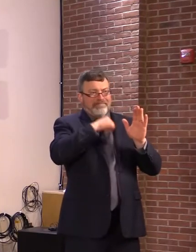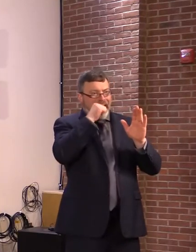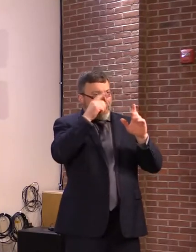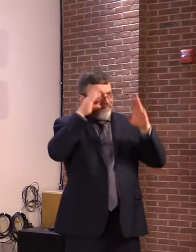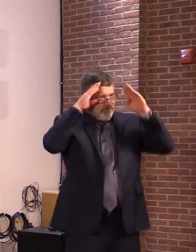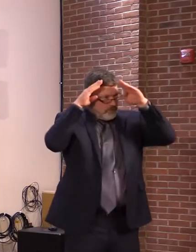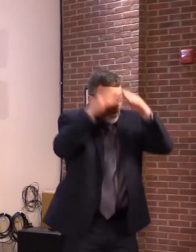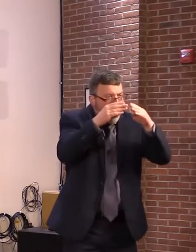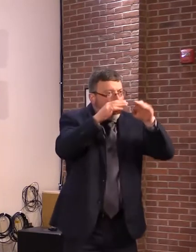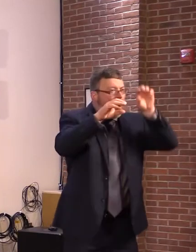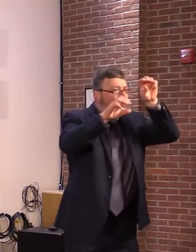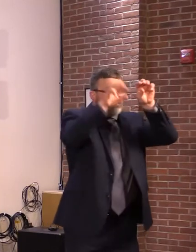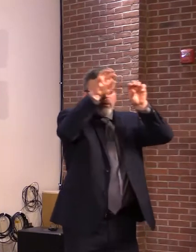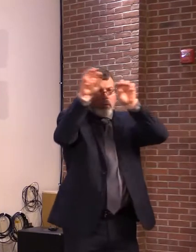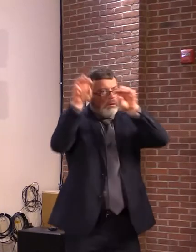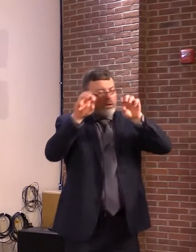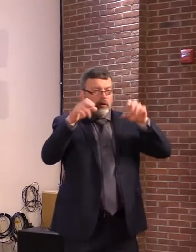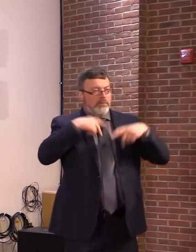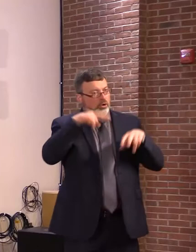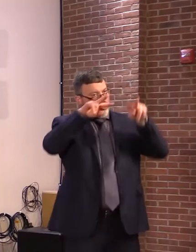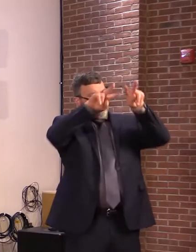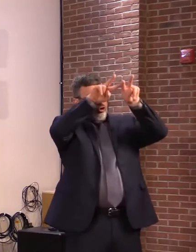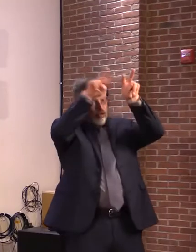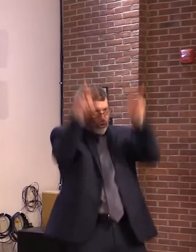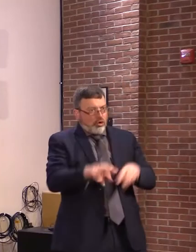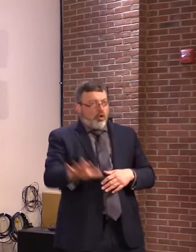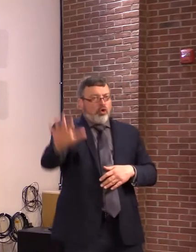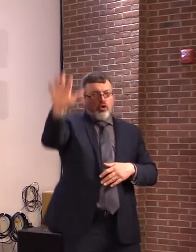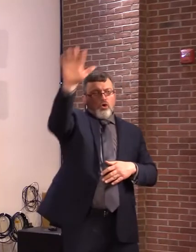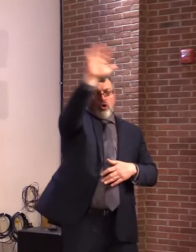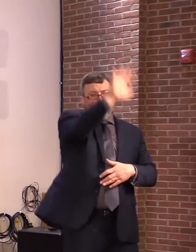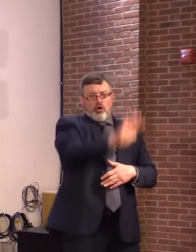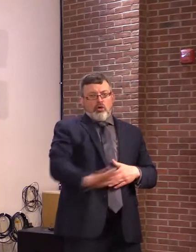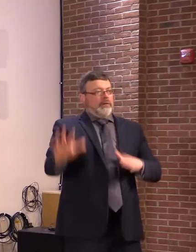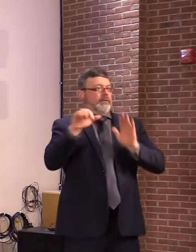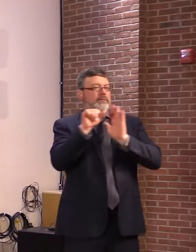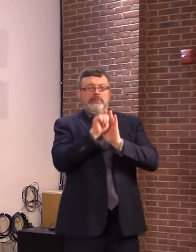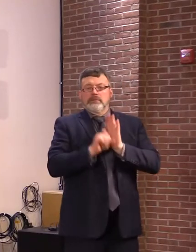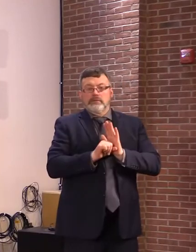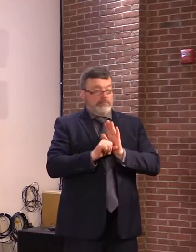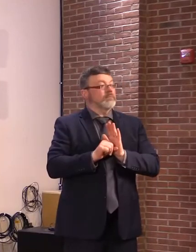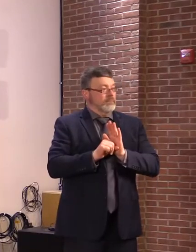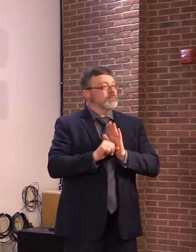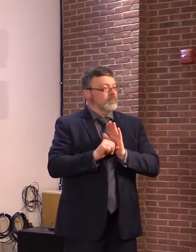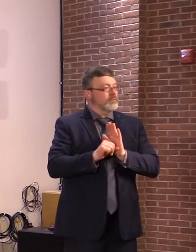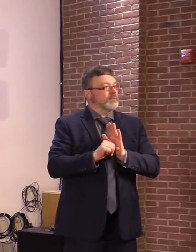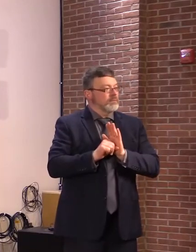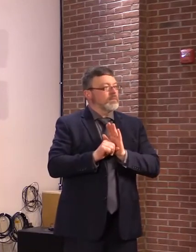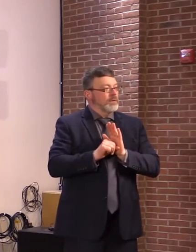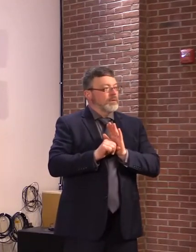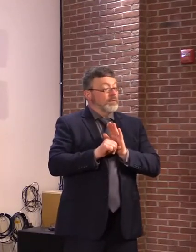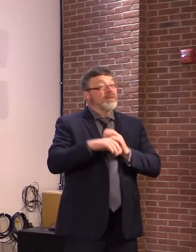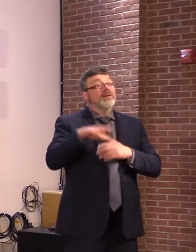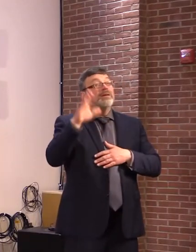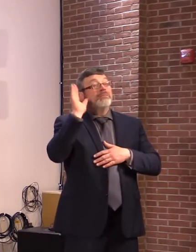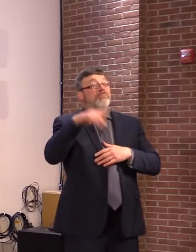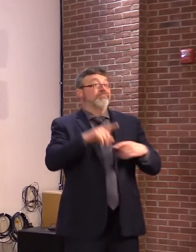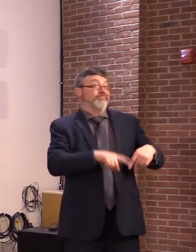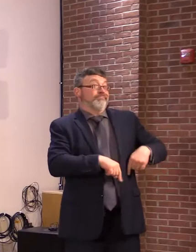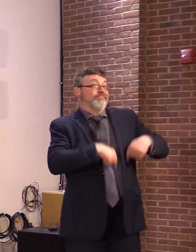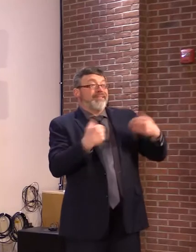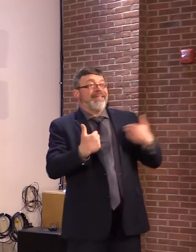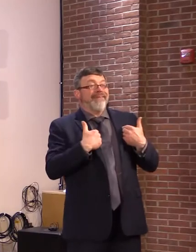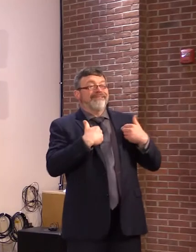of this new report, we plan to phase out our COVID-19 case dashboard later this month. The last